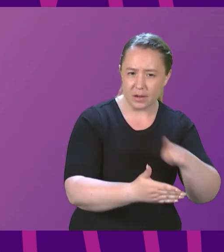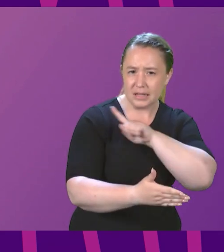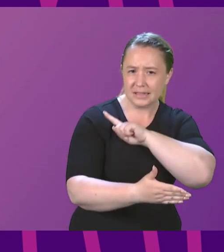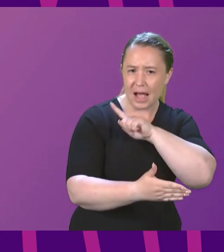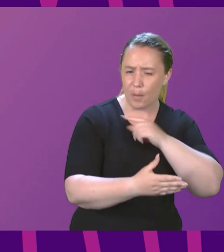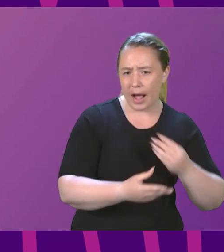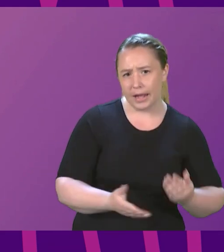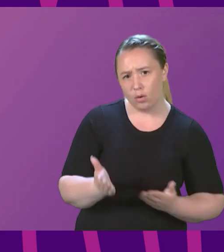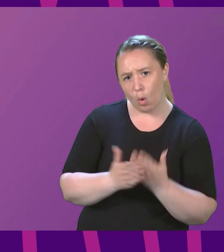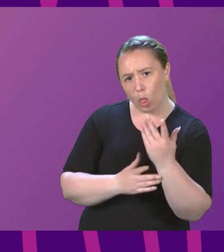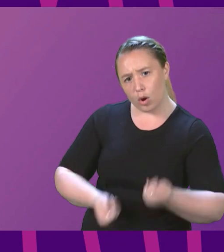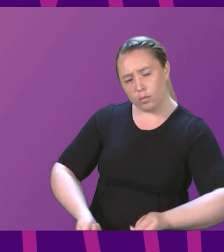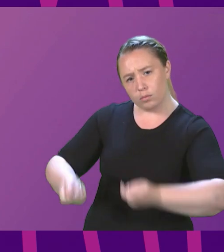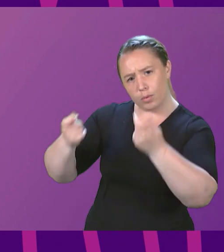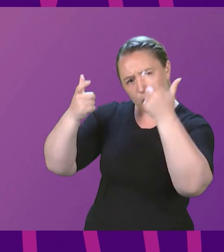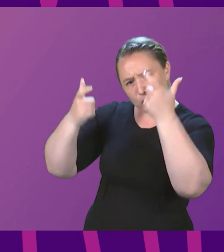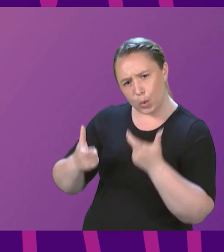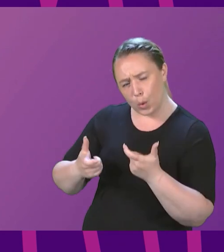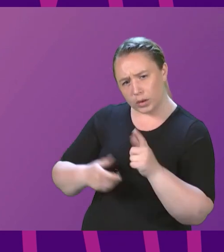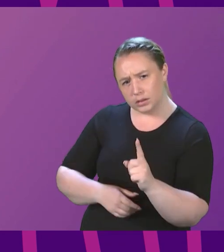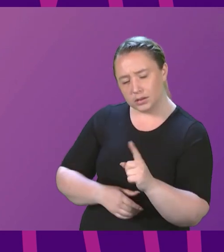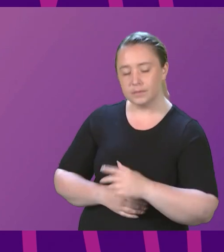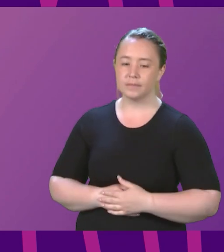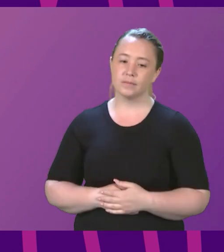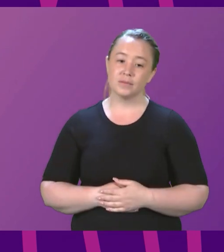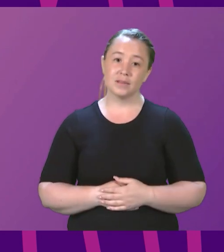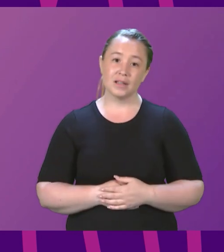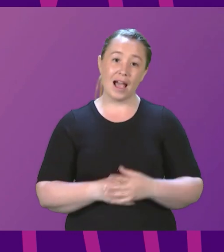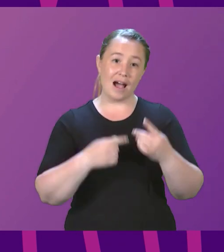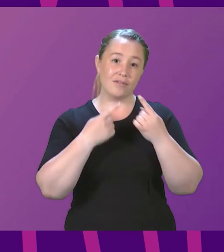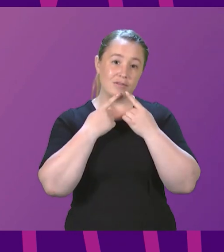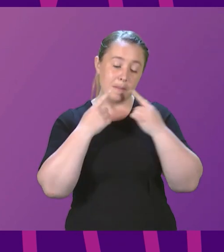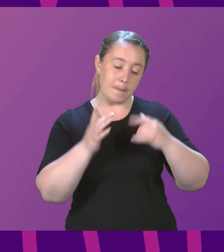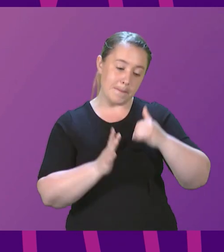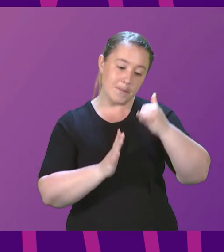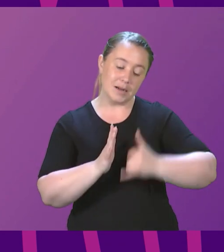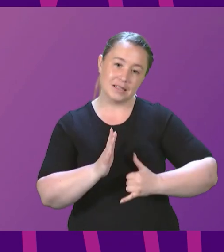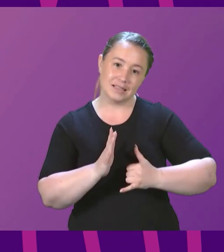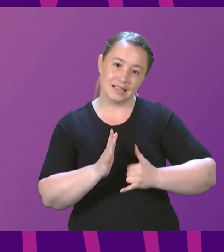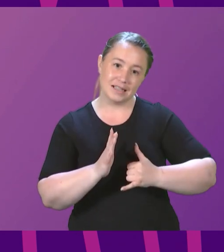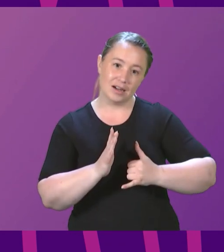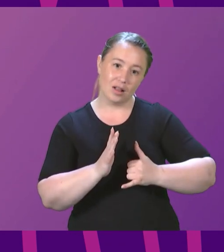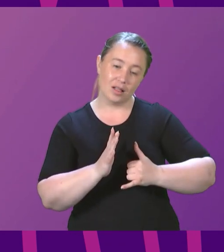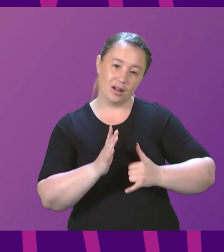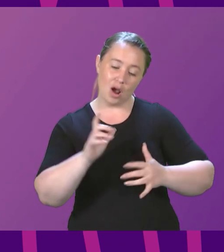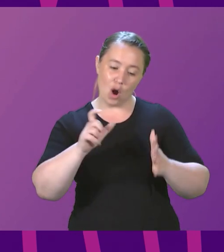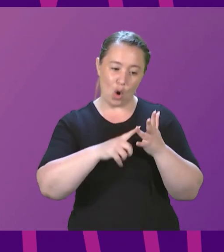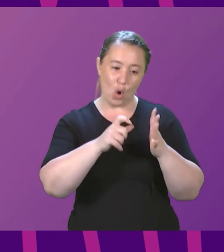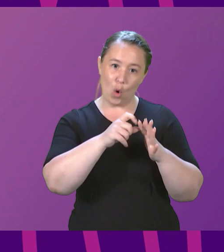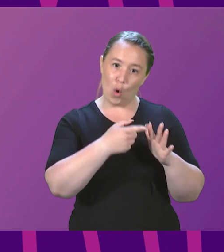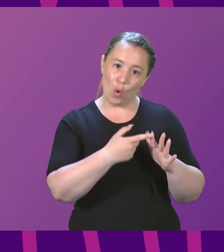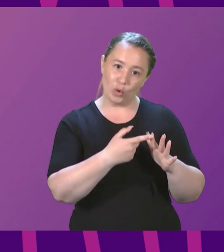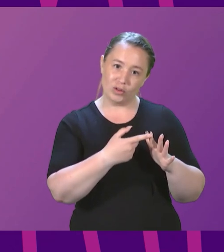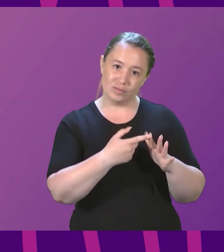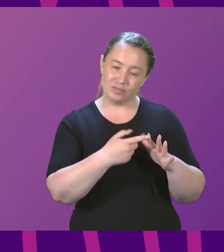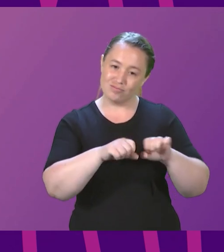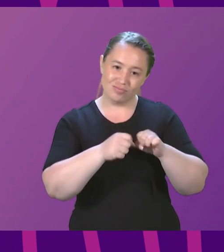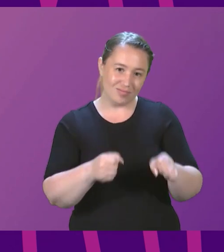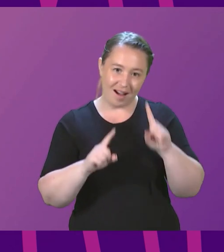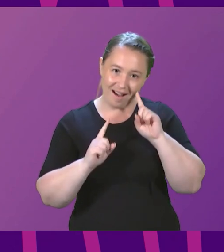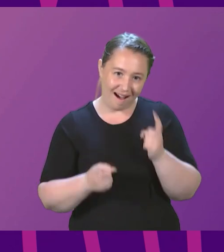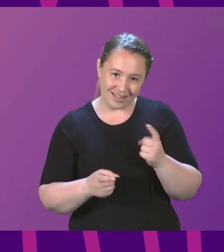First Minister. I'm not going to breach the ministerial code by getting into legal advice. But what I've said today, and